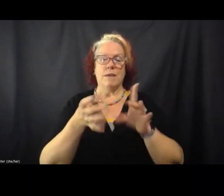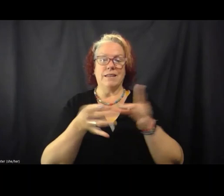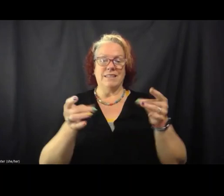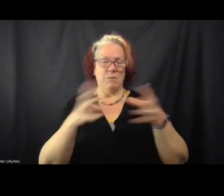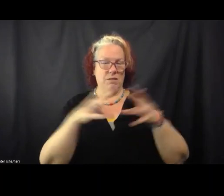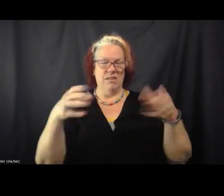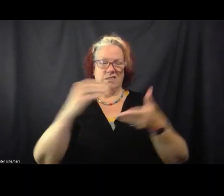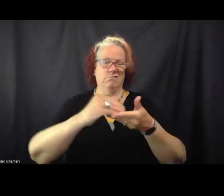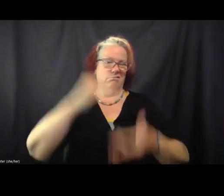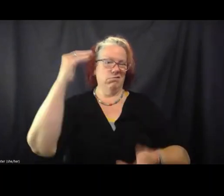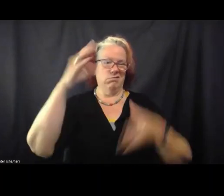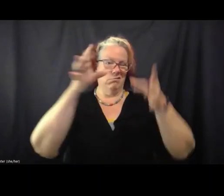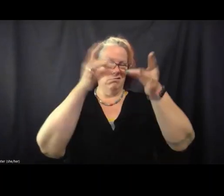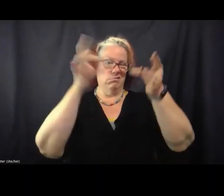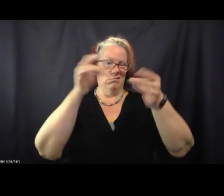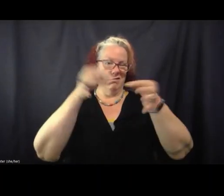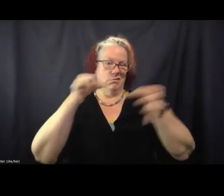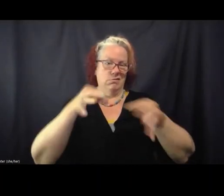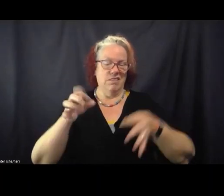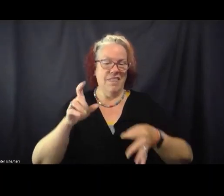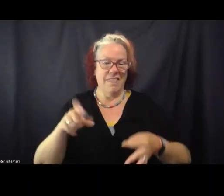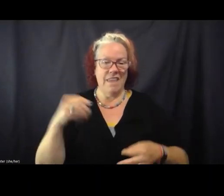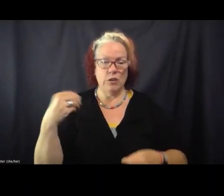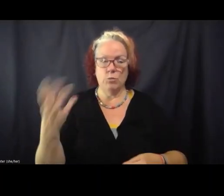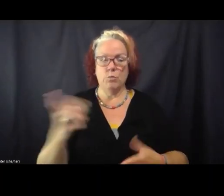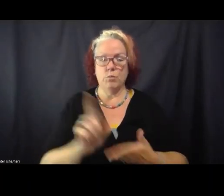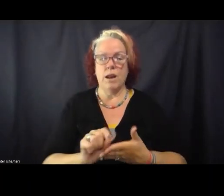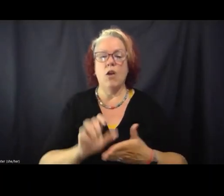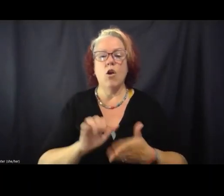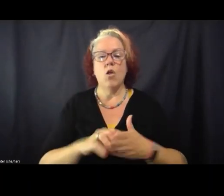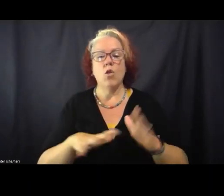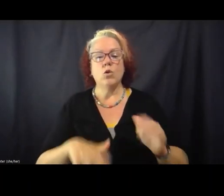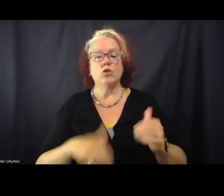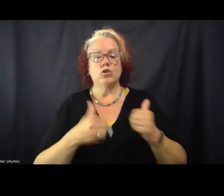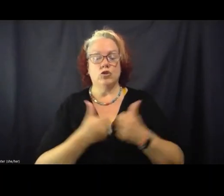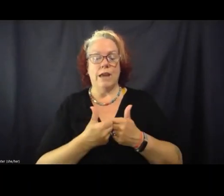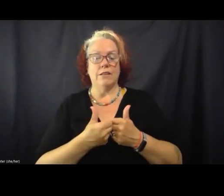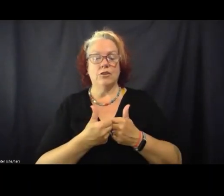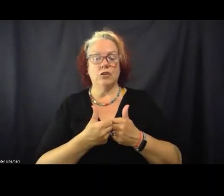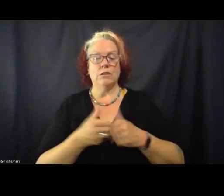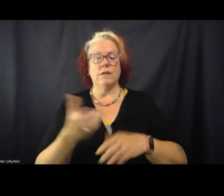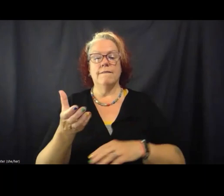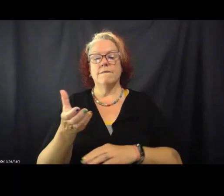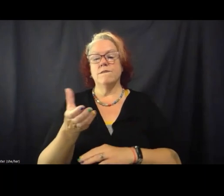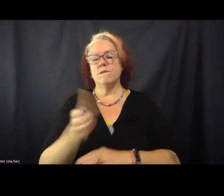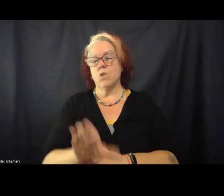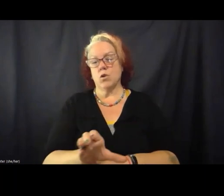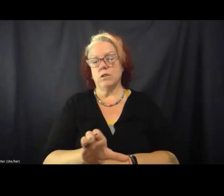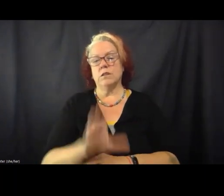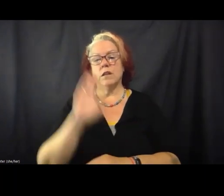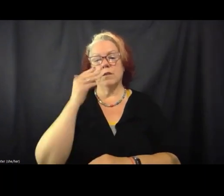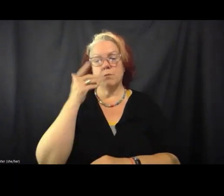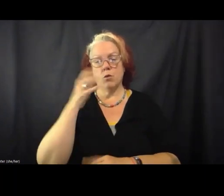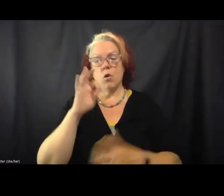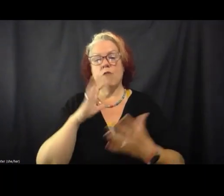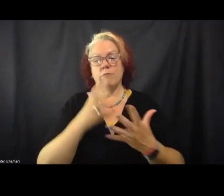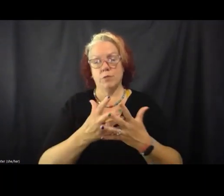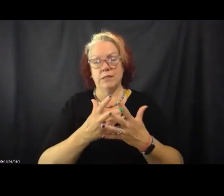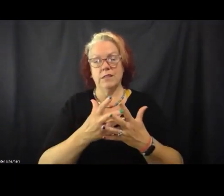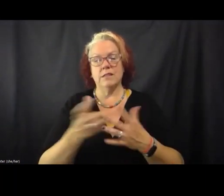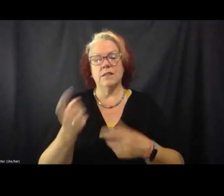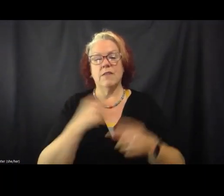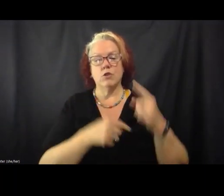statement that the Bureau of Prisons had to put out, those challenges forced the Bureau of Prisons to have to go back